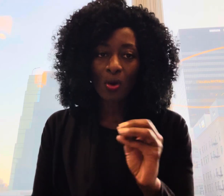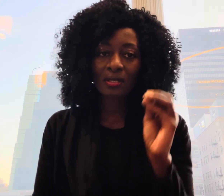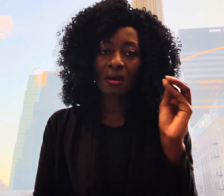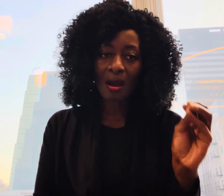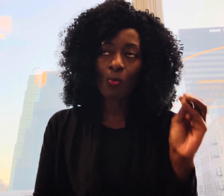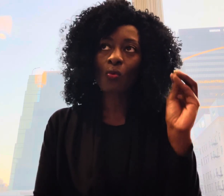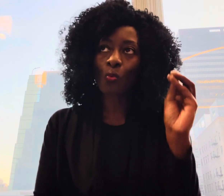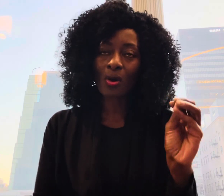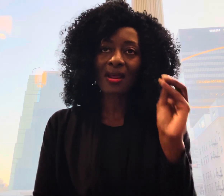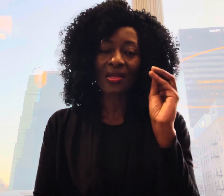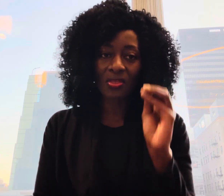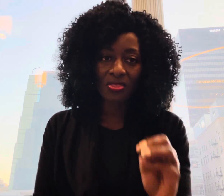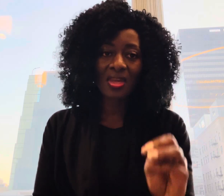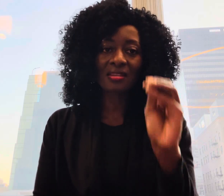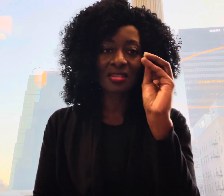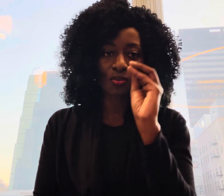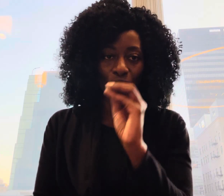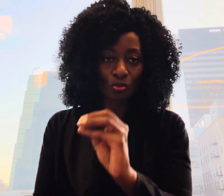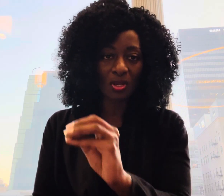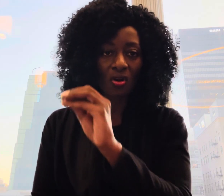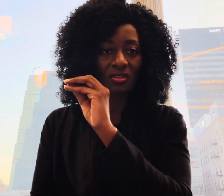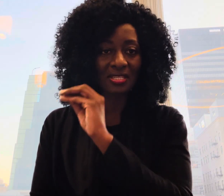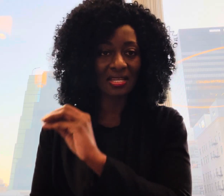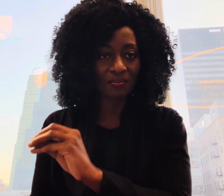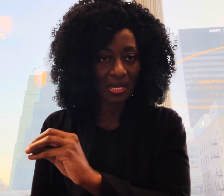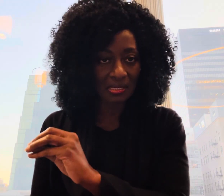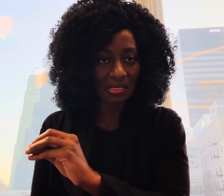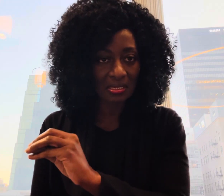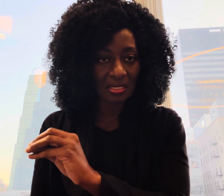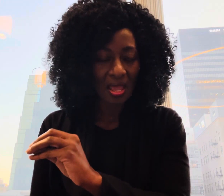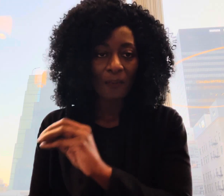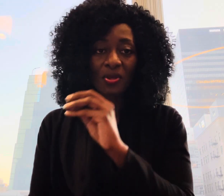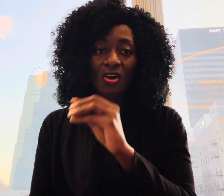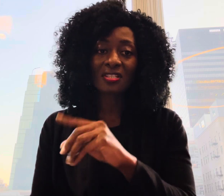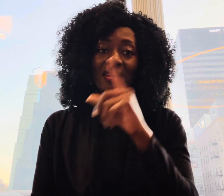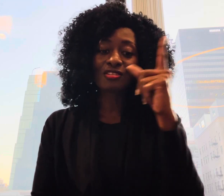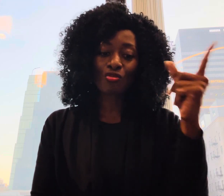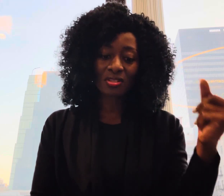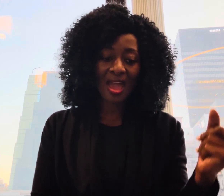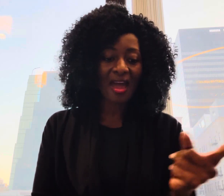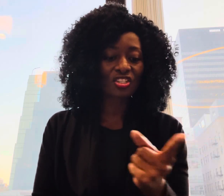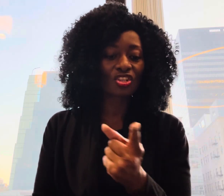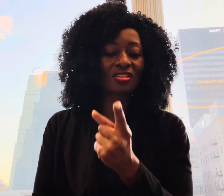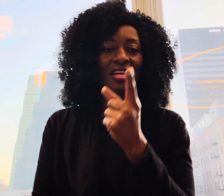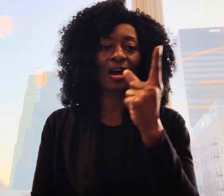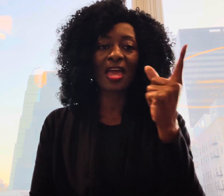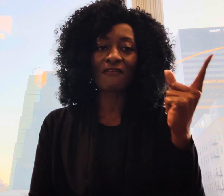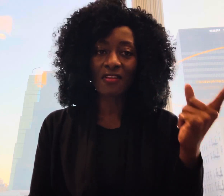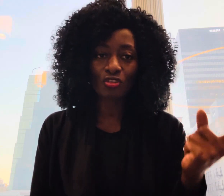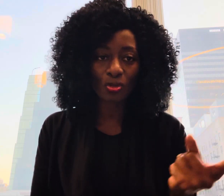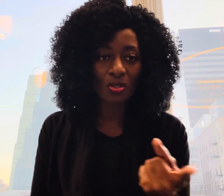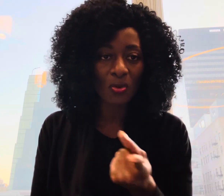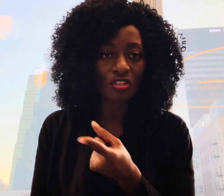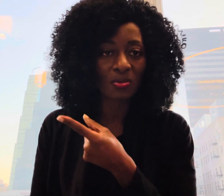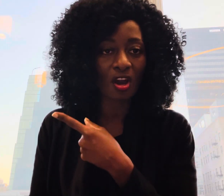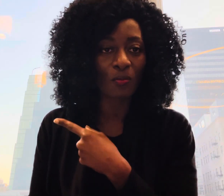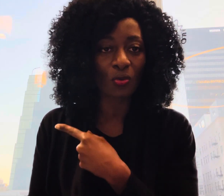what what are the things that you're doing on a daily basis because it is those actions that are eventually going to become your